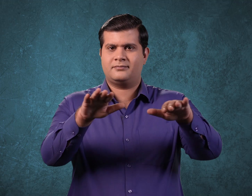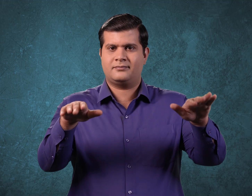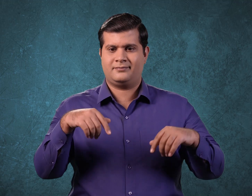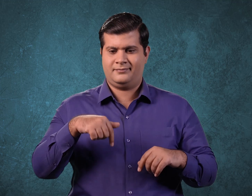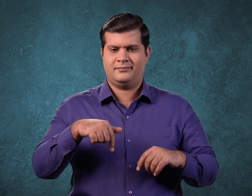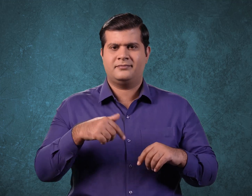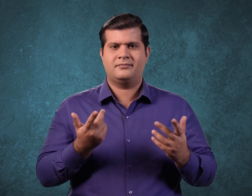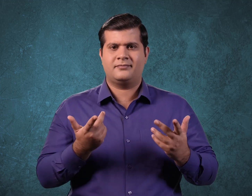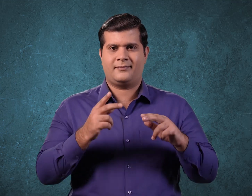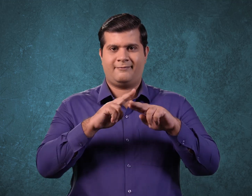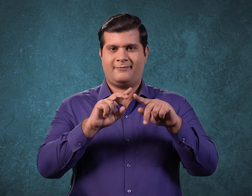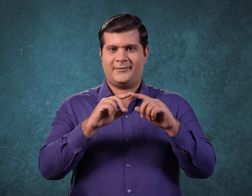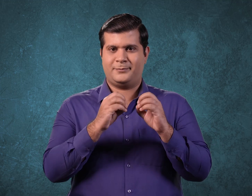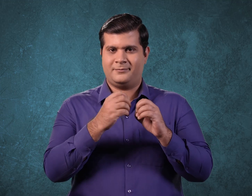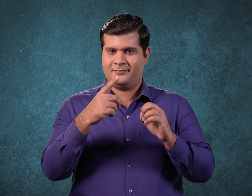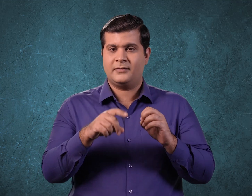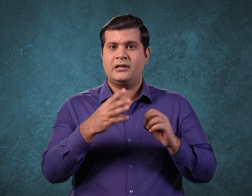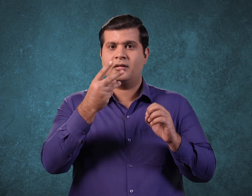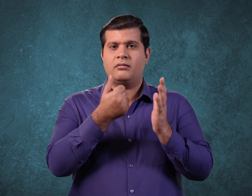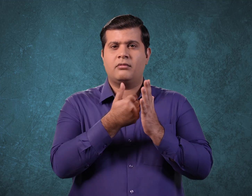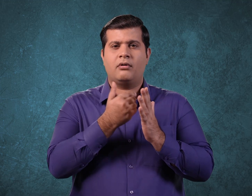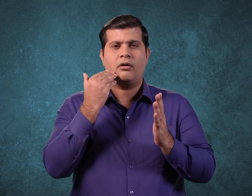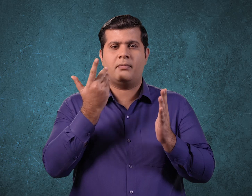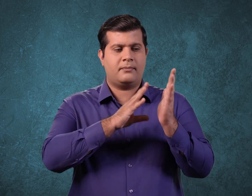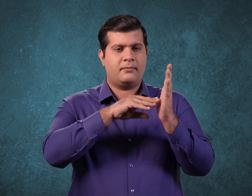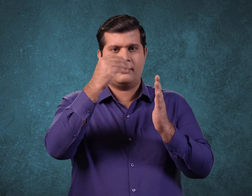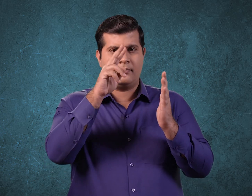This is the month of February, right? And today's date is what?